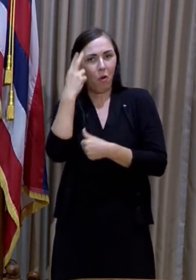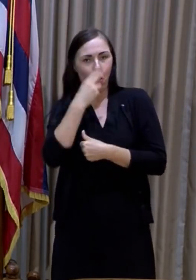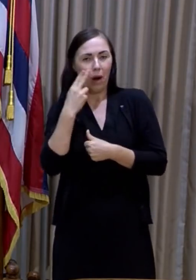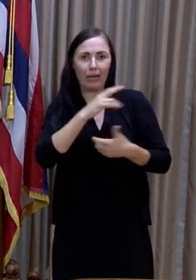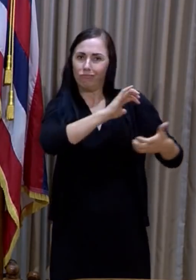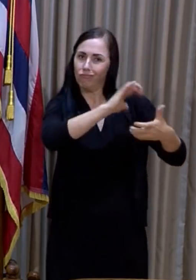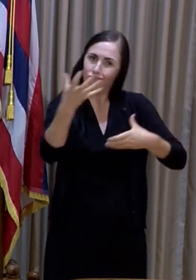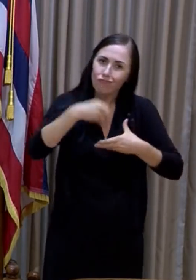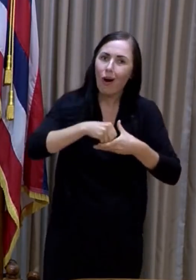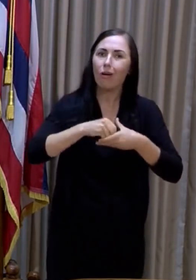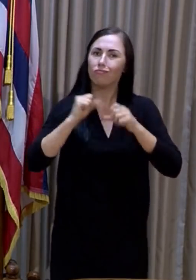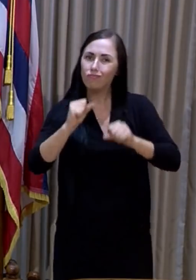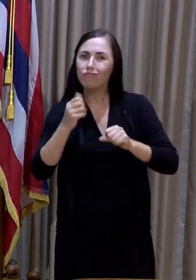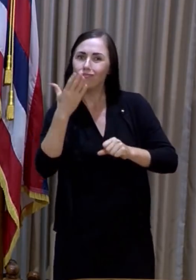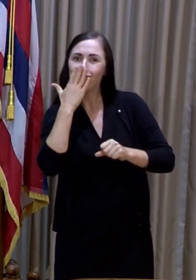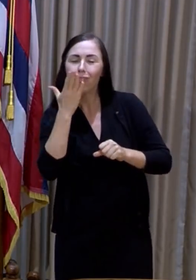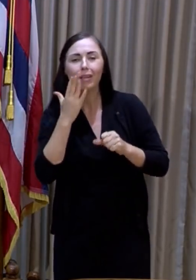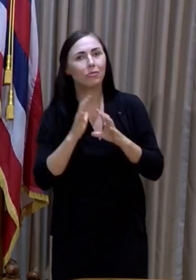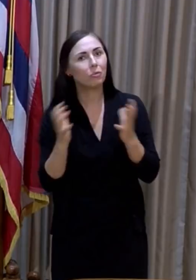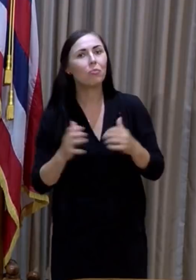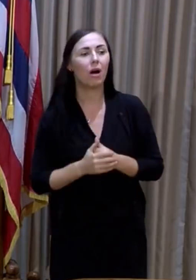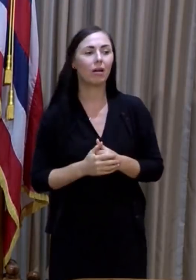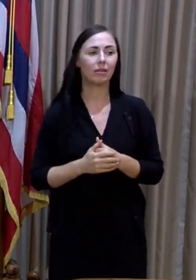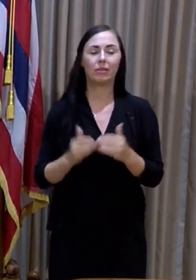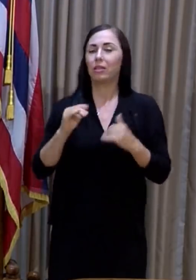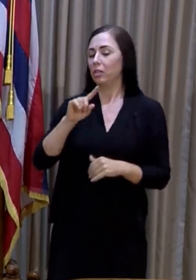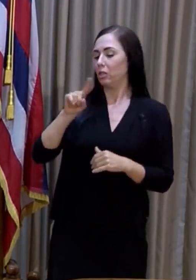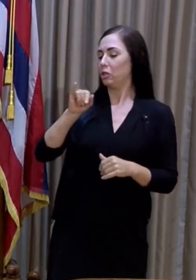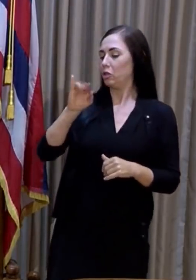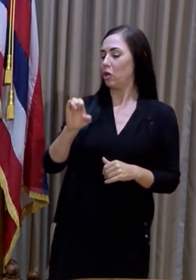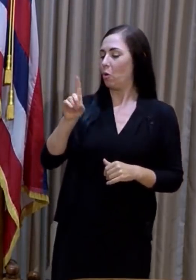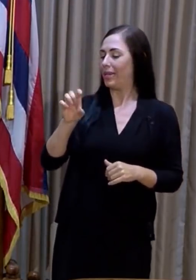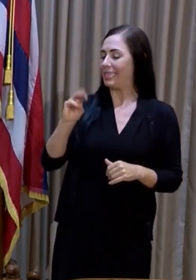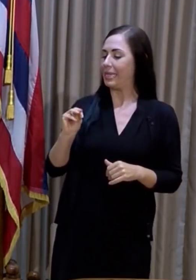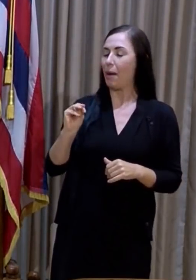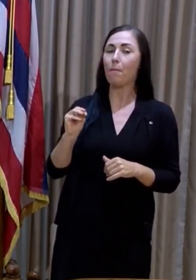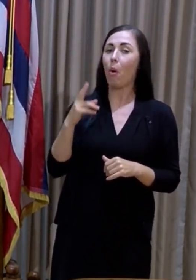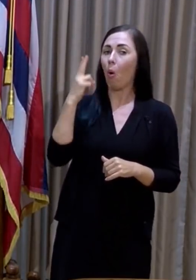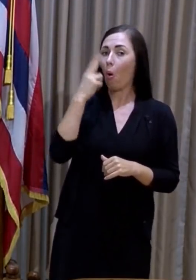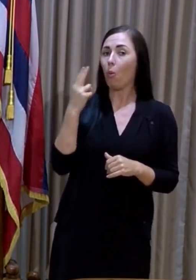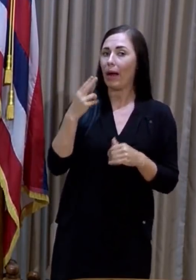Thank you, Dr. Char. Zoe Dimm, Hawaii Public Radio. Zoe?